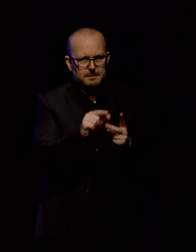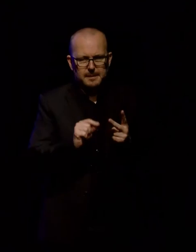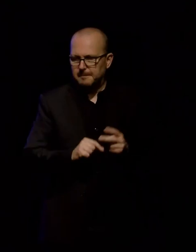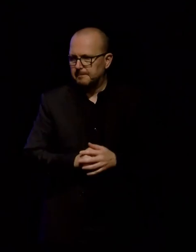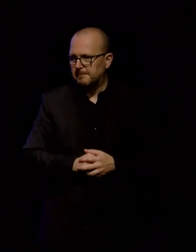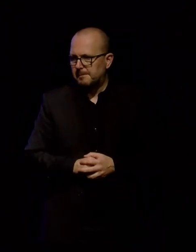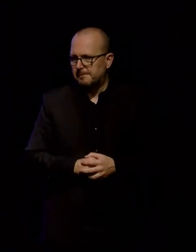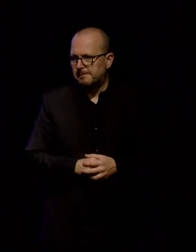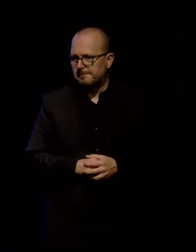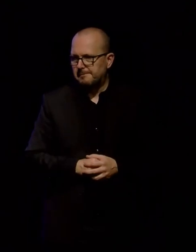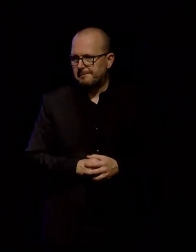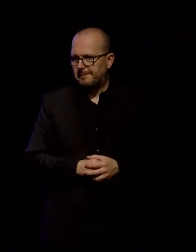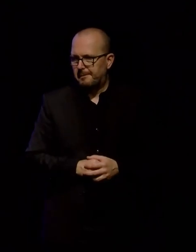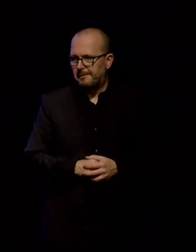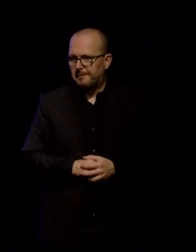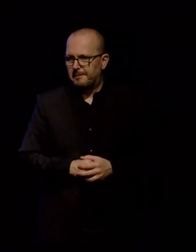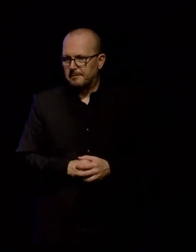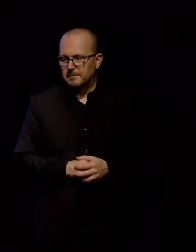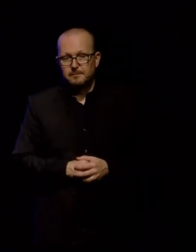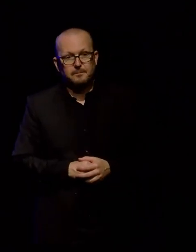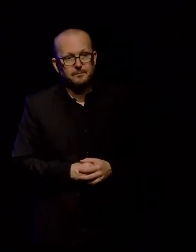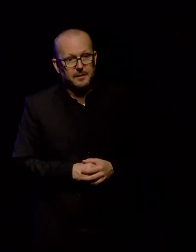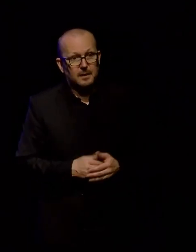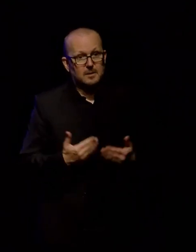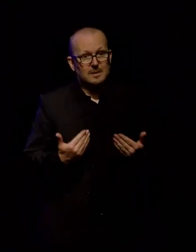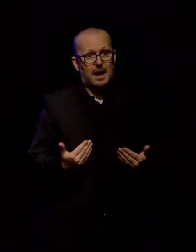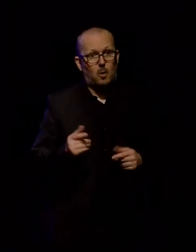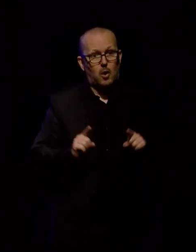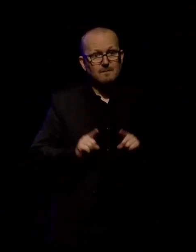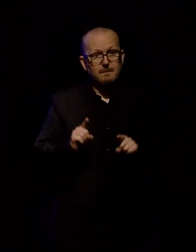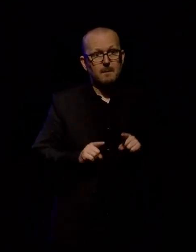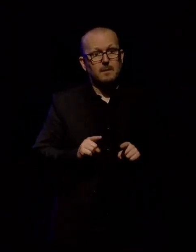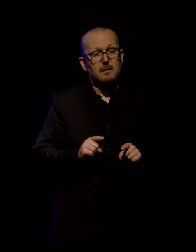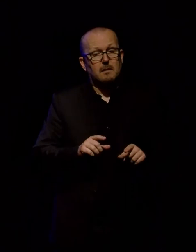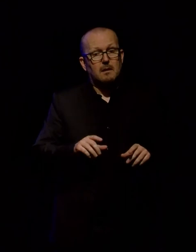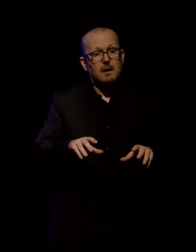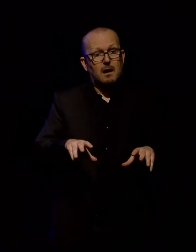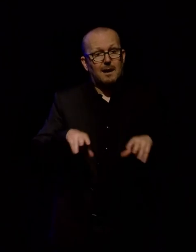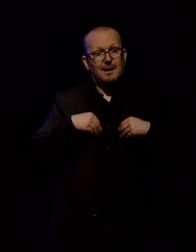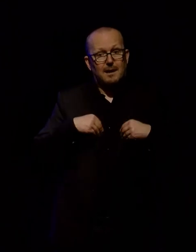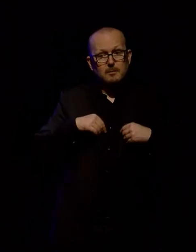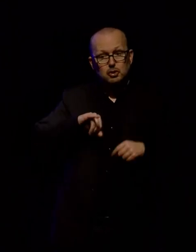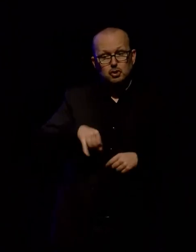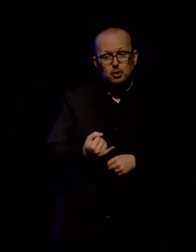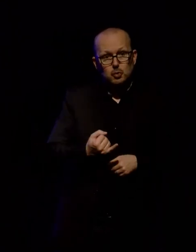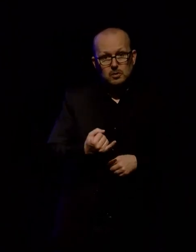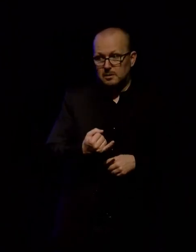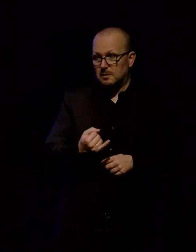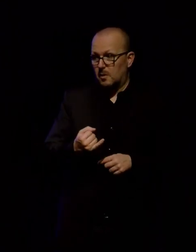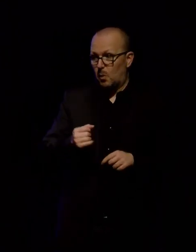So it is now November. My research proposal was accepted in June. What have we actually done? I've got two minutes to tell you.